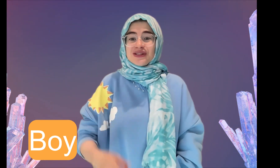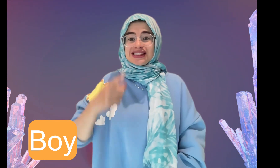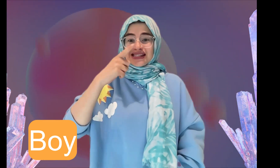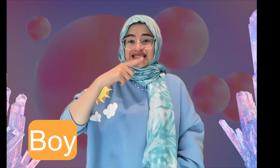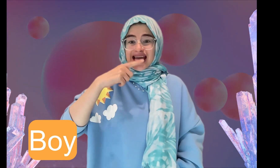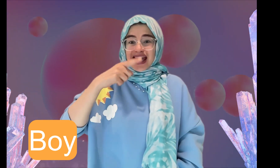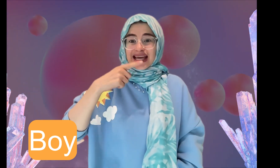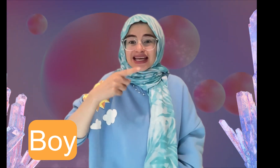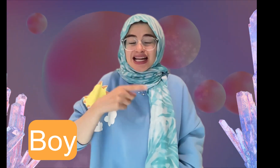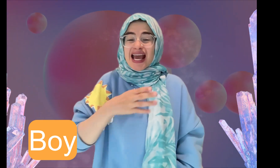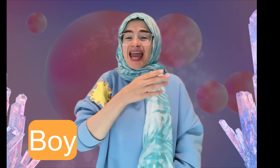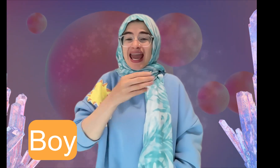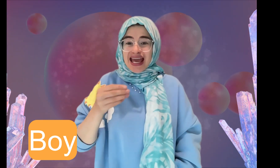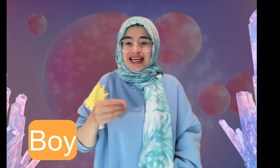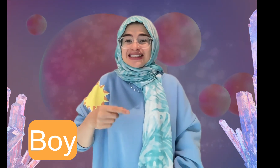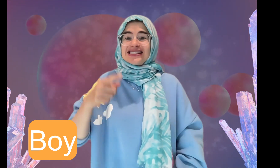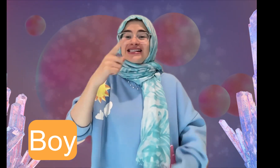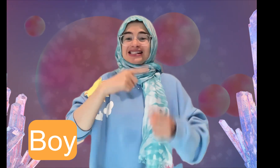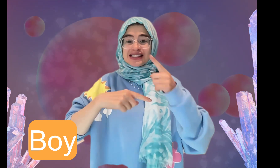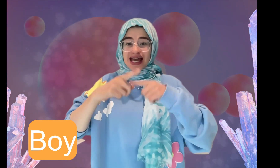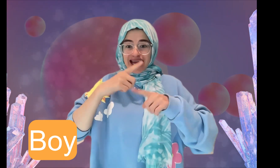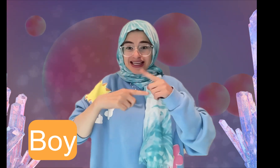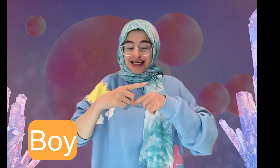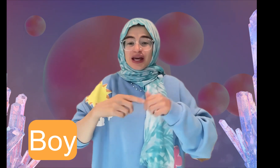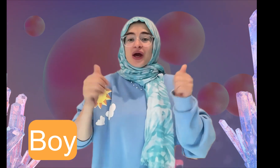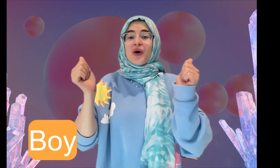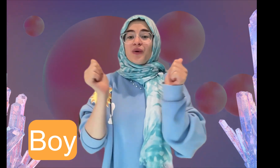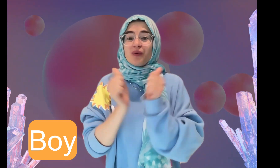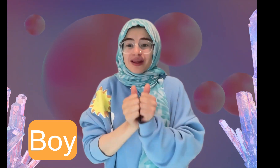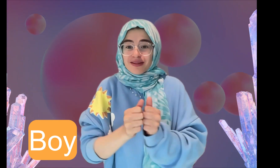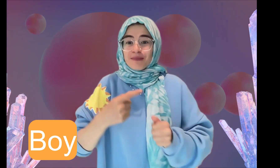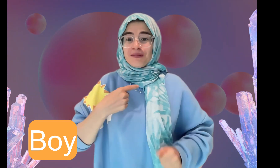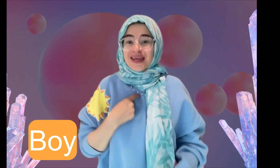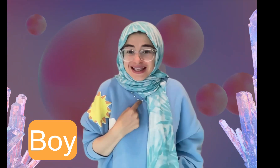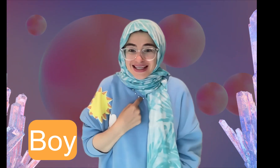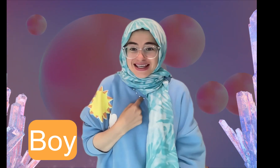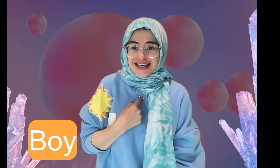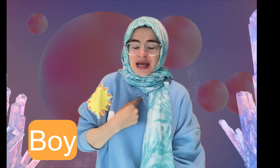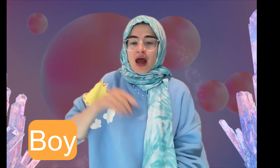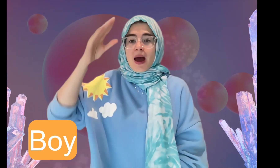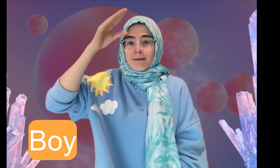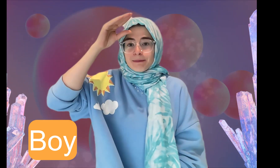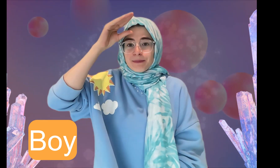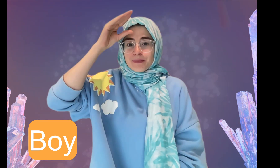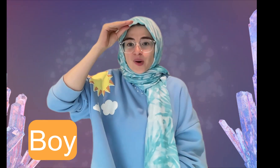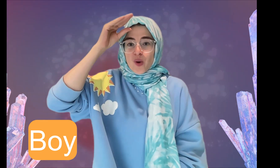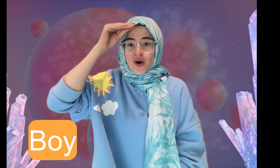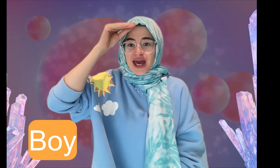say it and sign it with me? Boy,